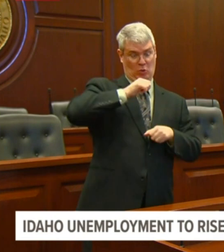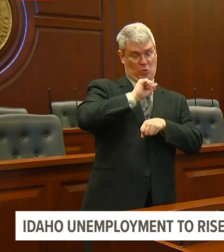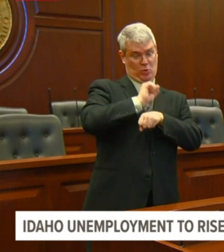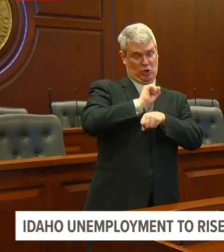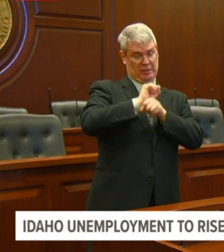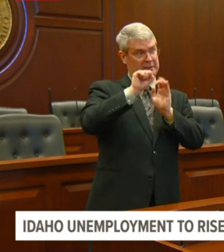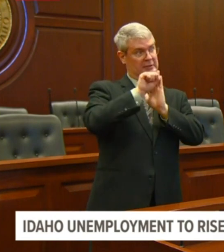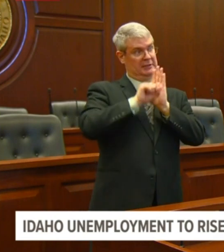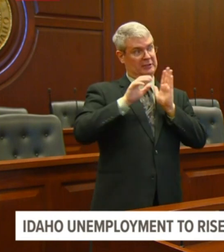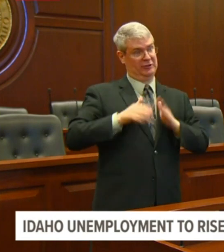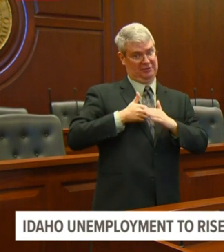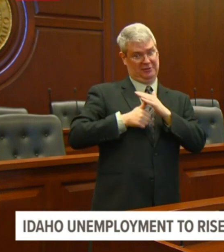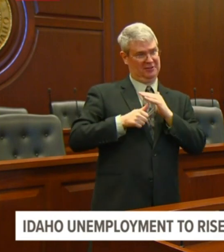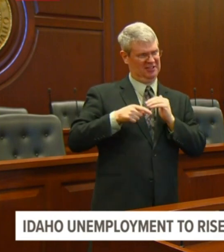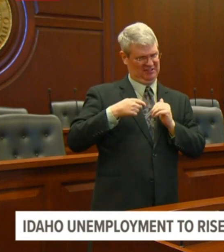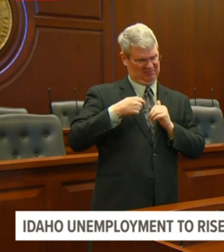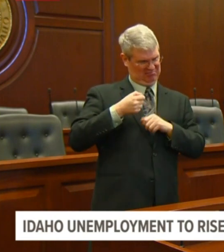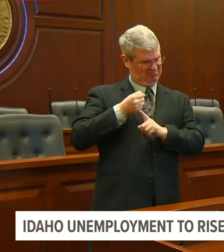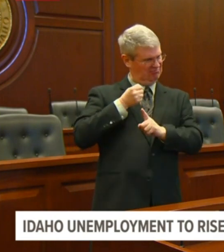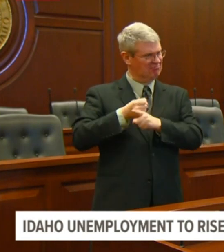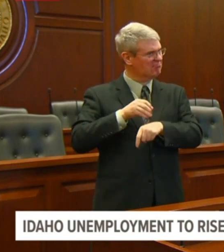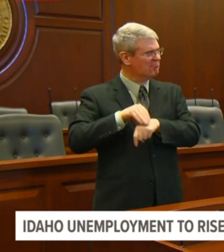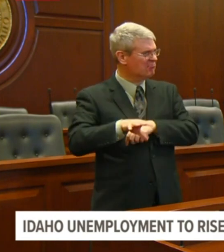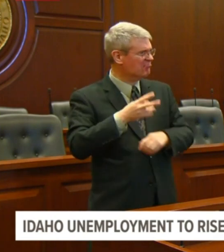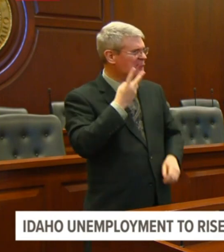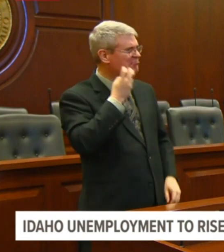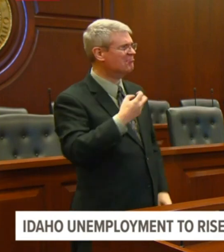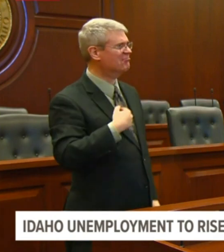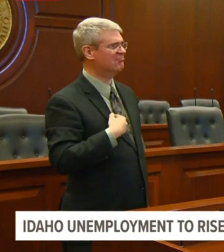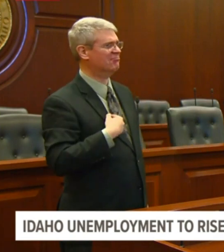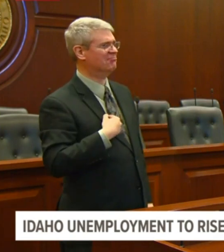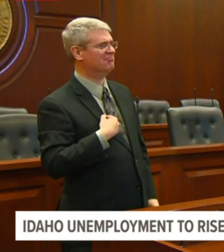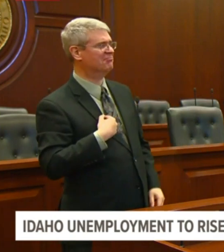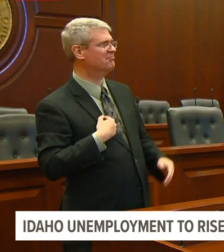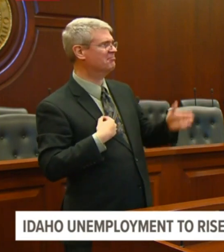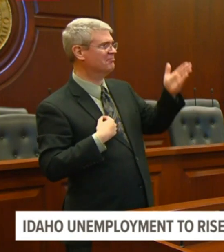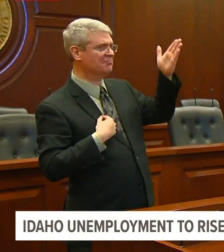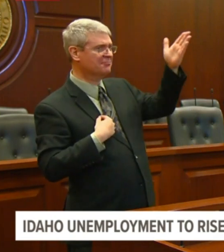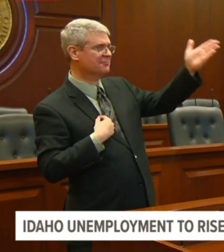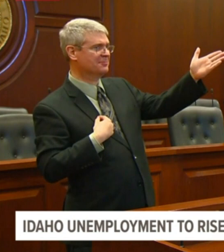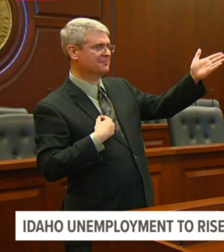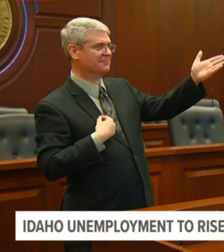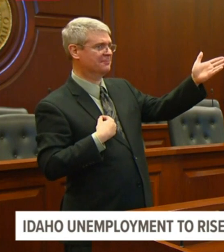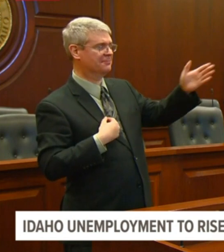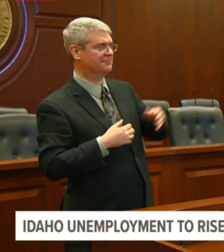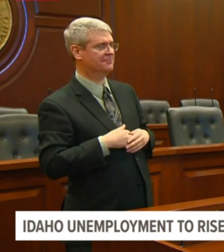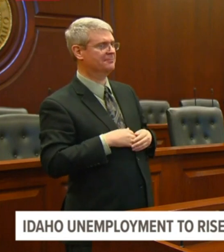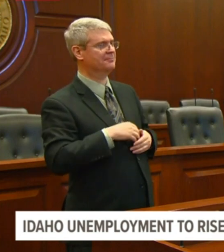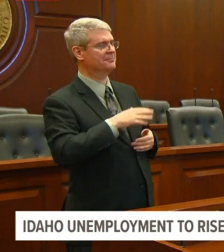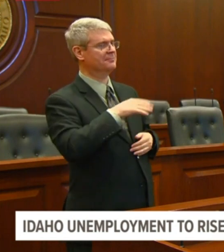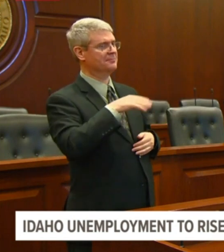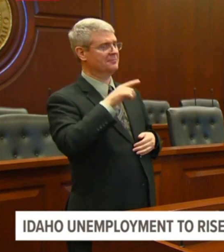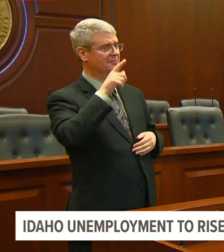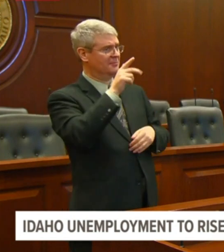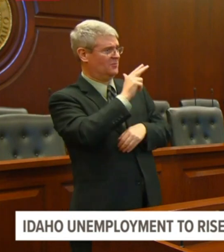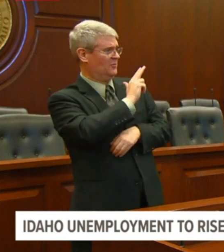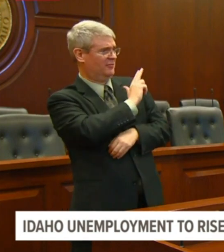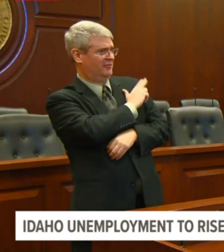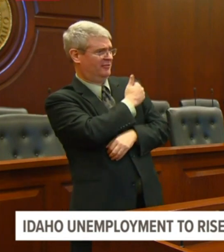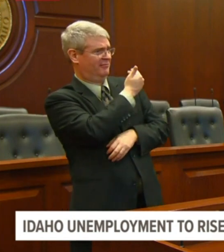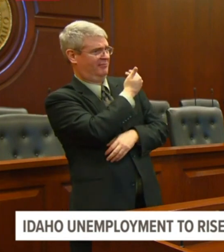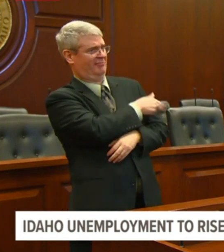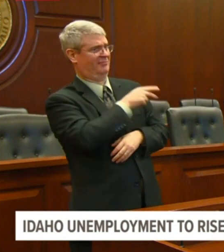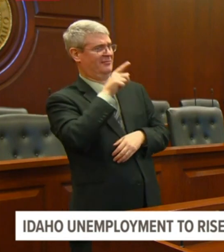Governor little hospitals are being gouged, uh, in for tests, equipment, and, uh, basically everything as they're trying to fight the COVID